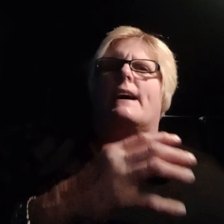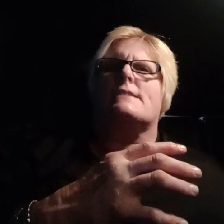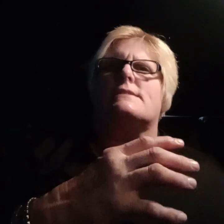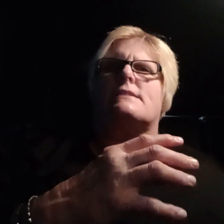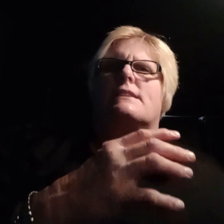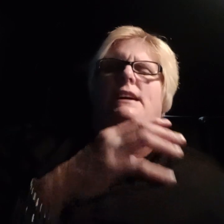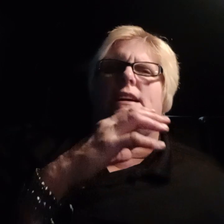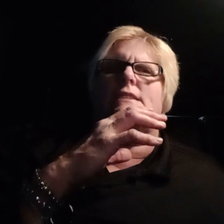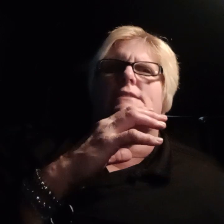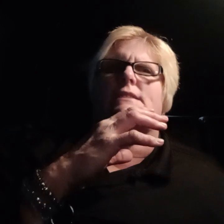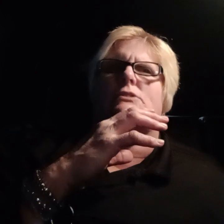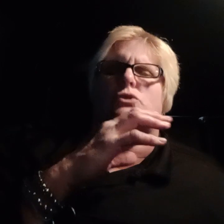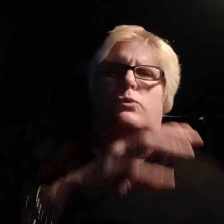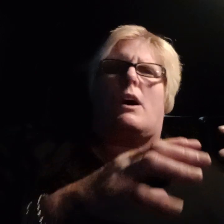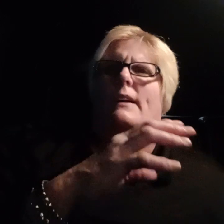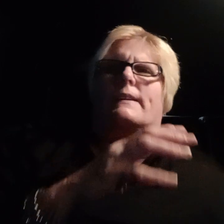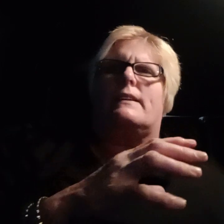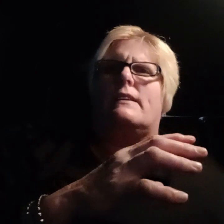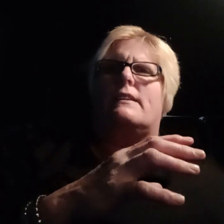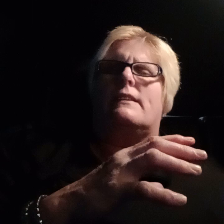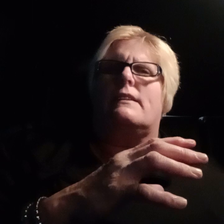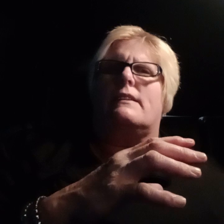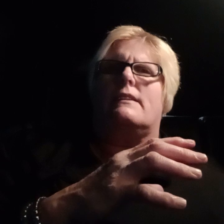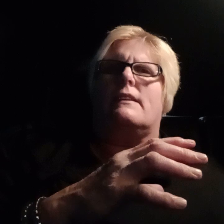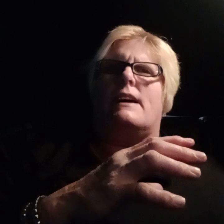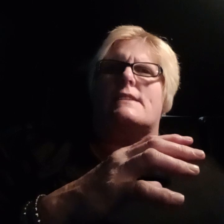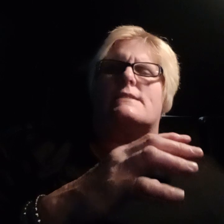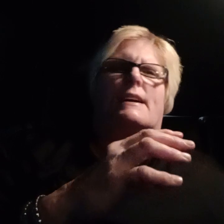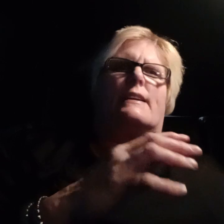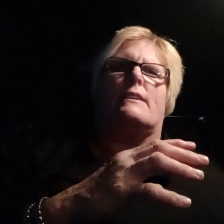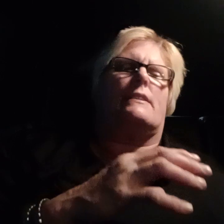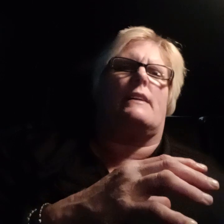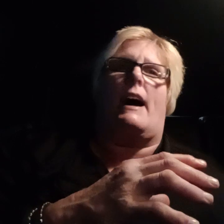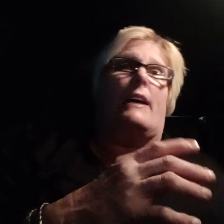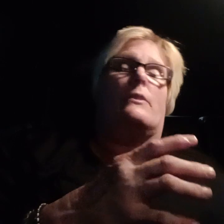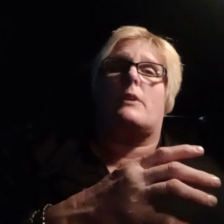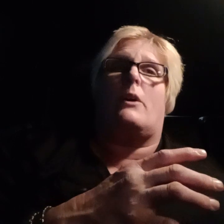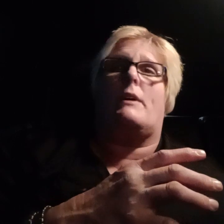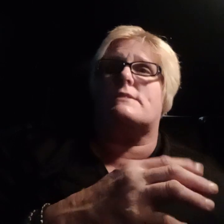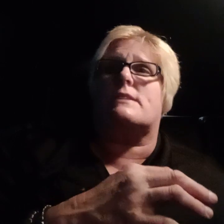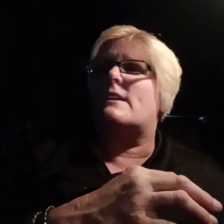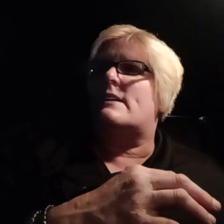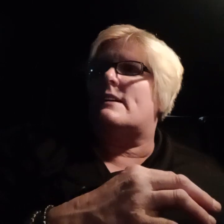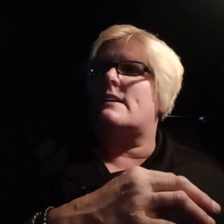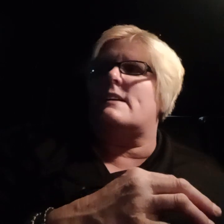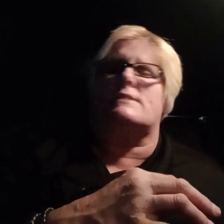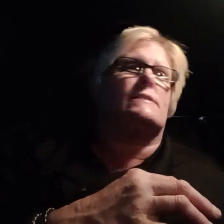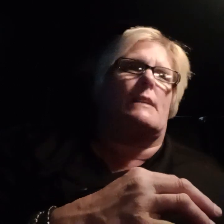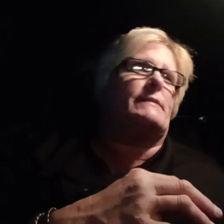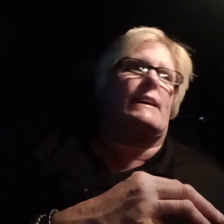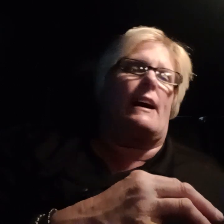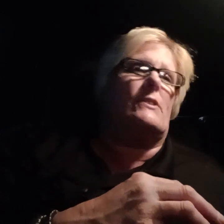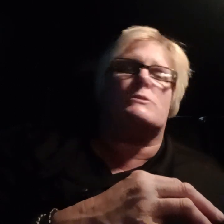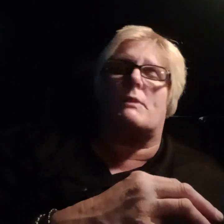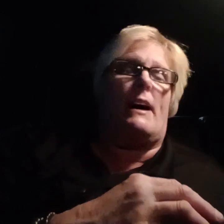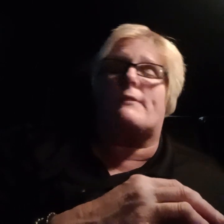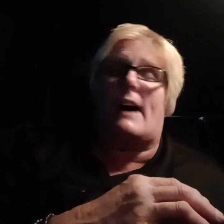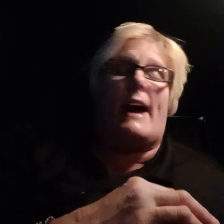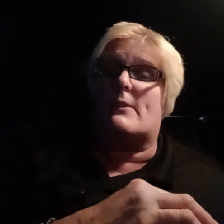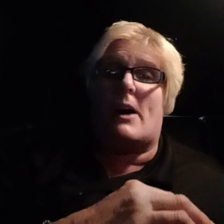guess, his truck as, like, I don't know, as something else, whatever. I don't